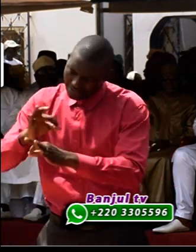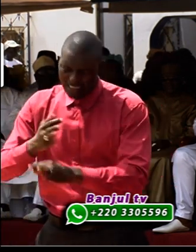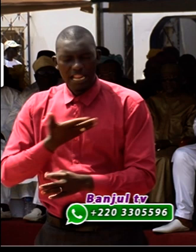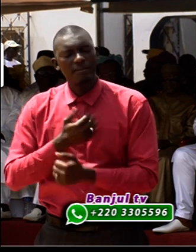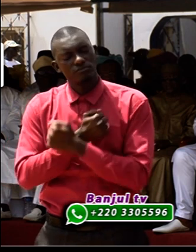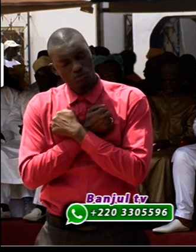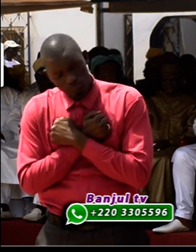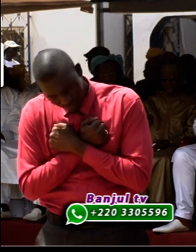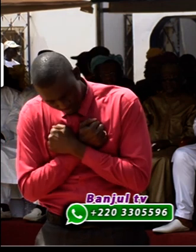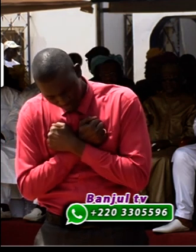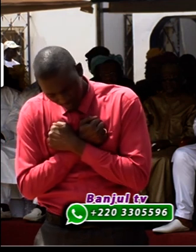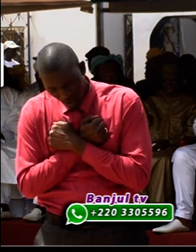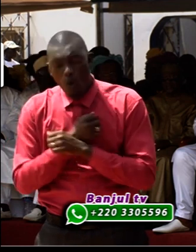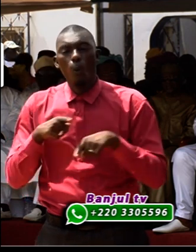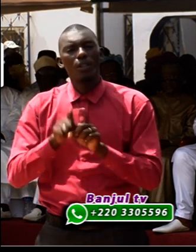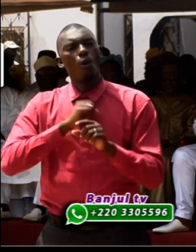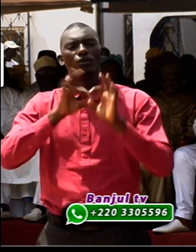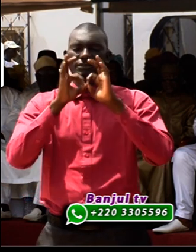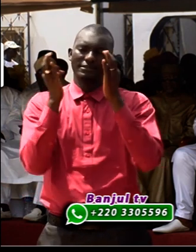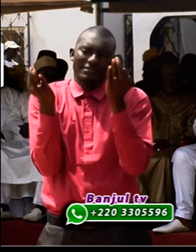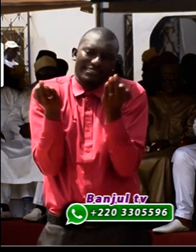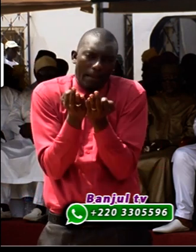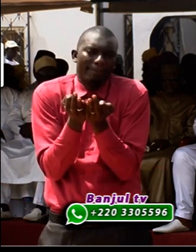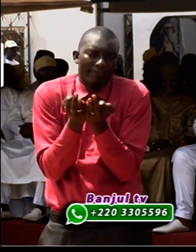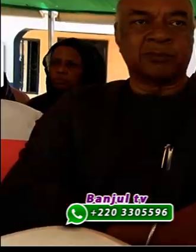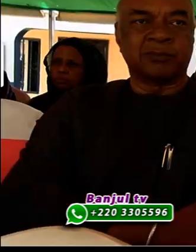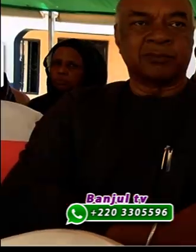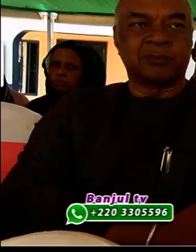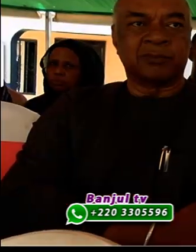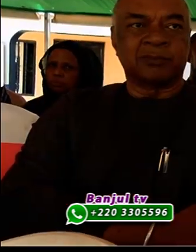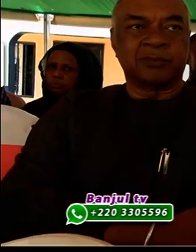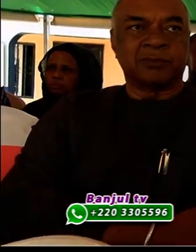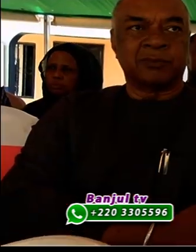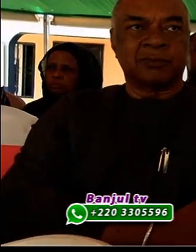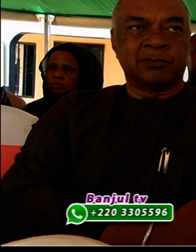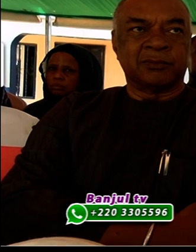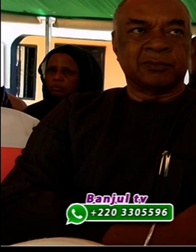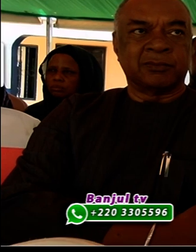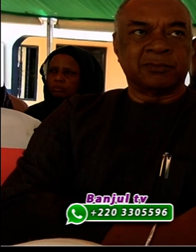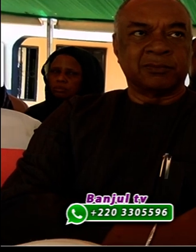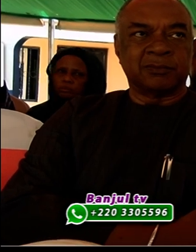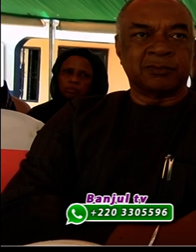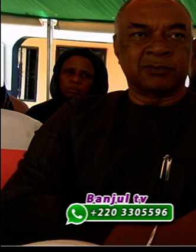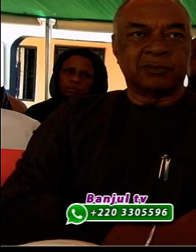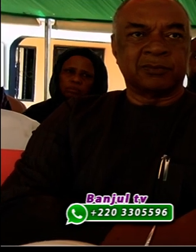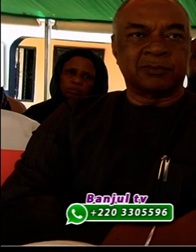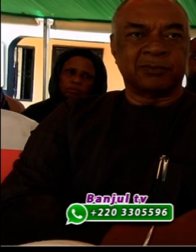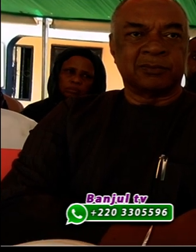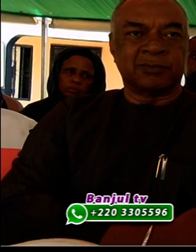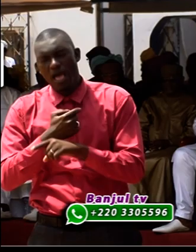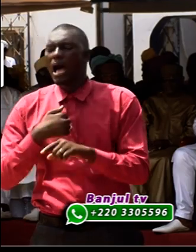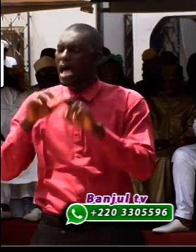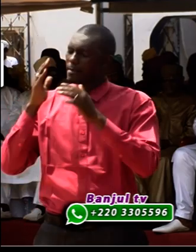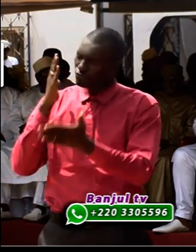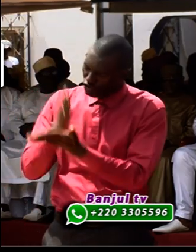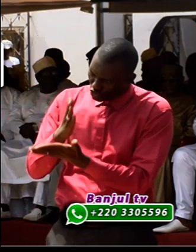patriotism with his team to change the face of local governments in this country. And I'm sure with our